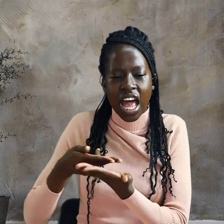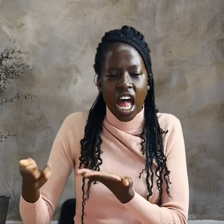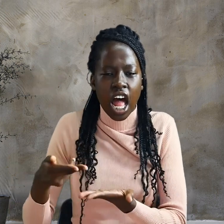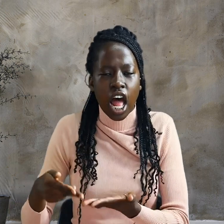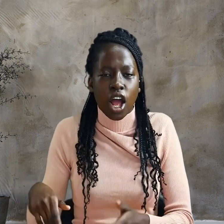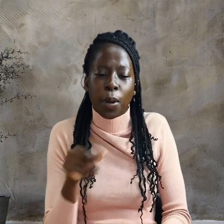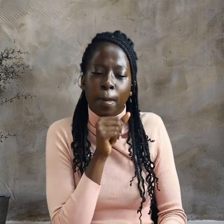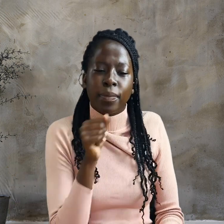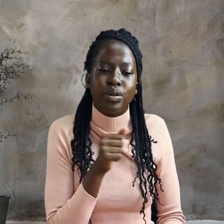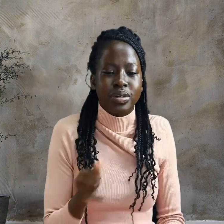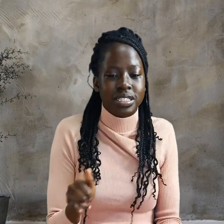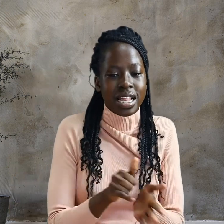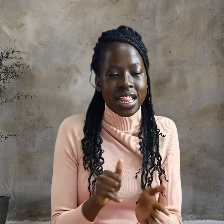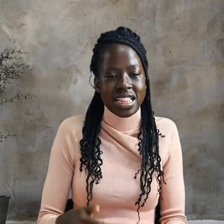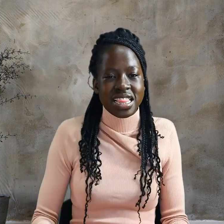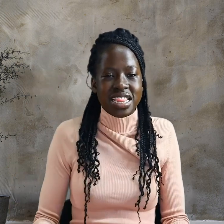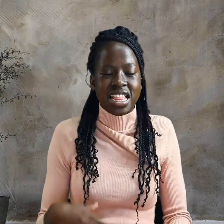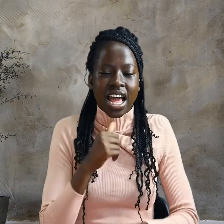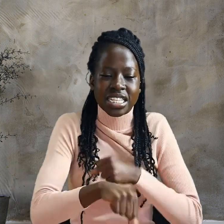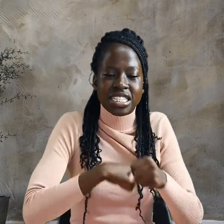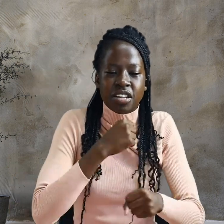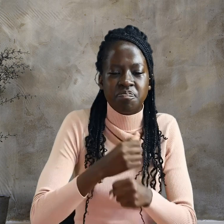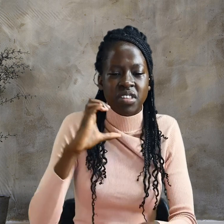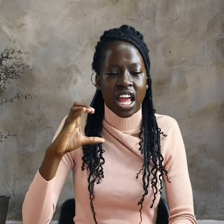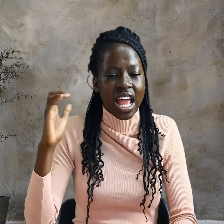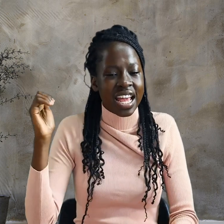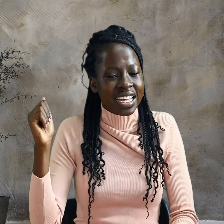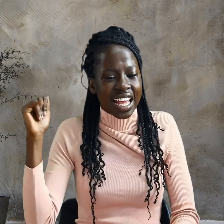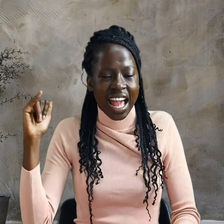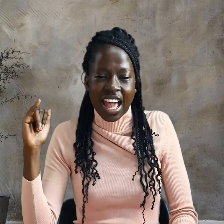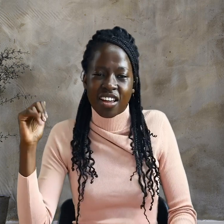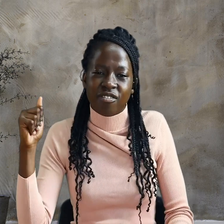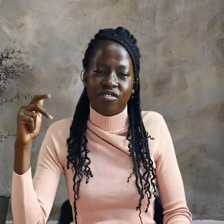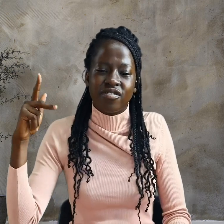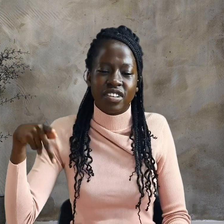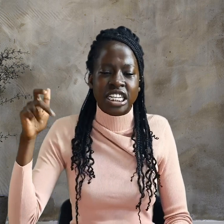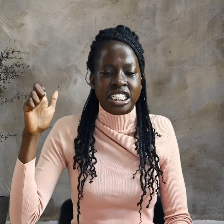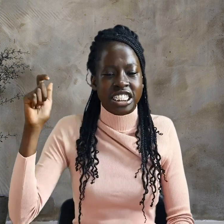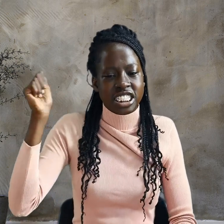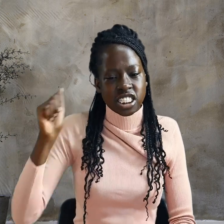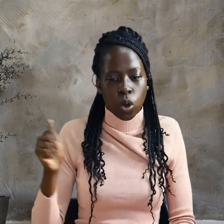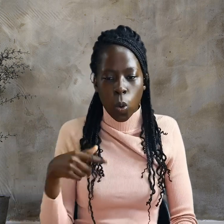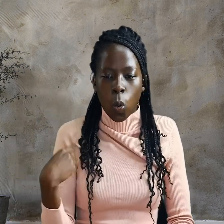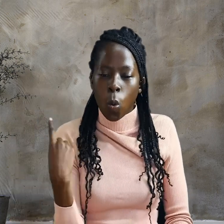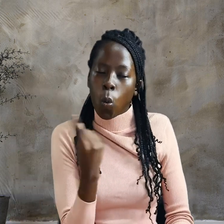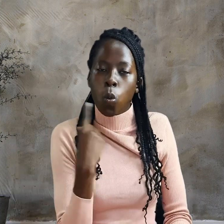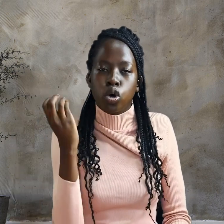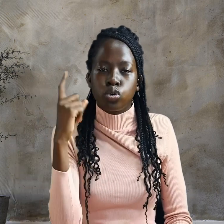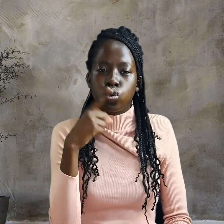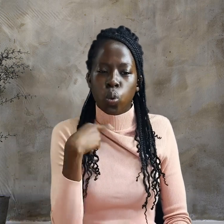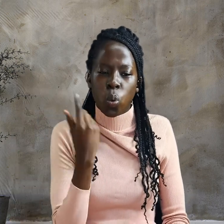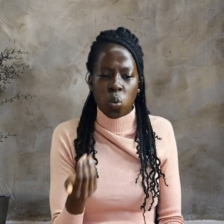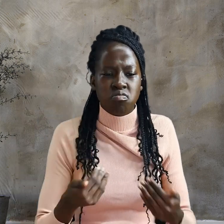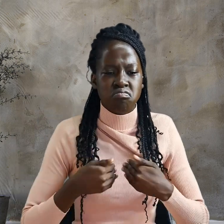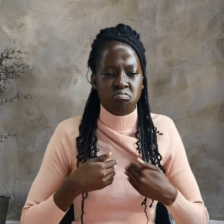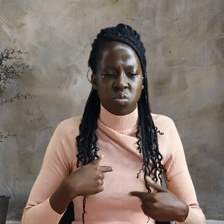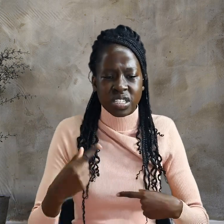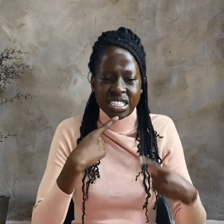Caiaphas was the one who had advised the Jewish leaders that it would be good if one man died